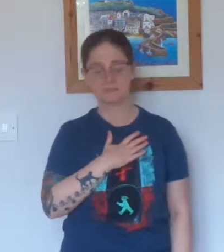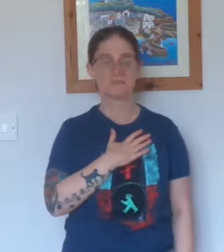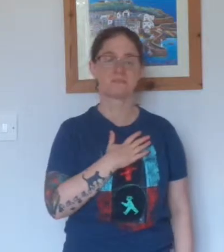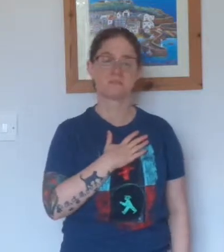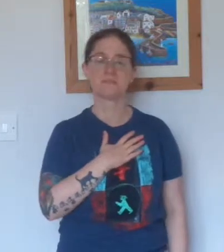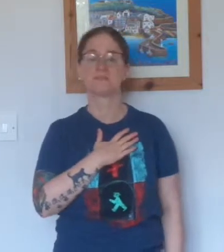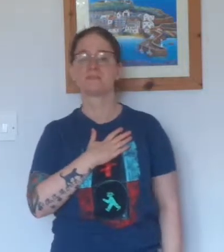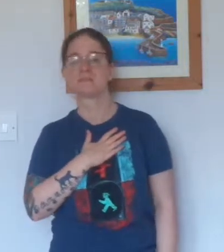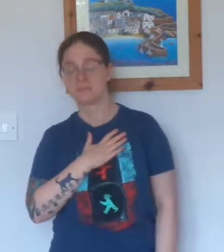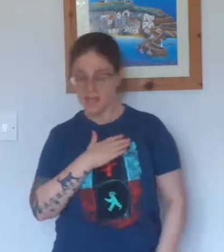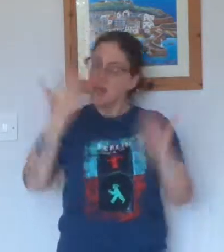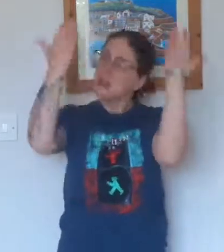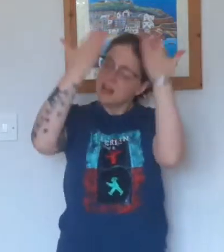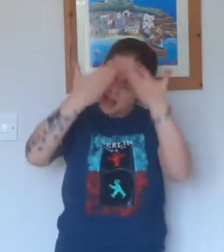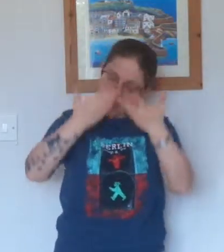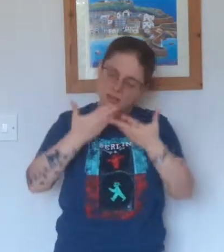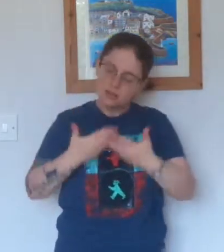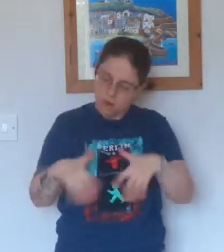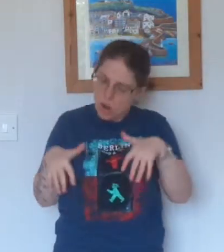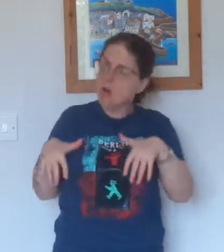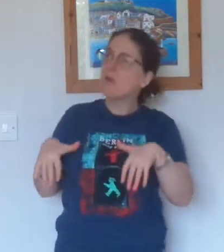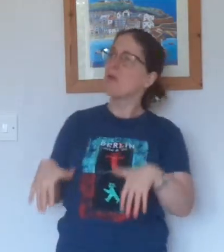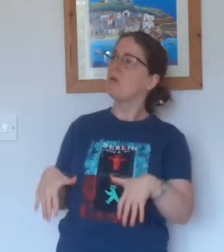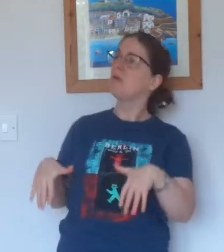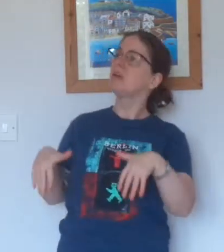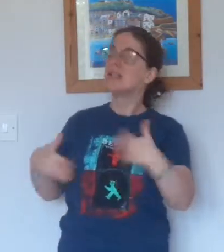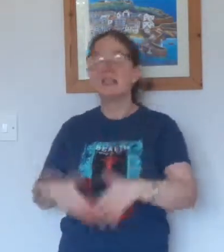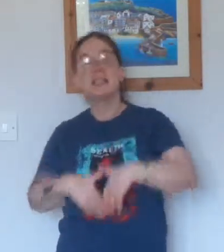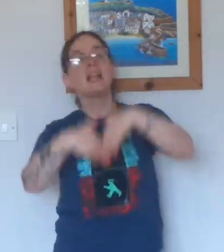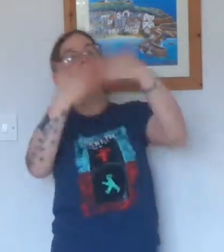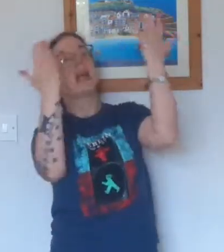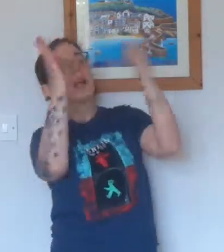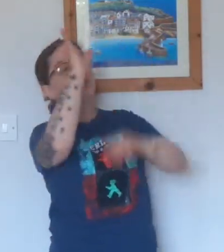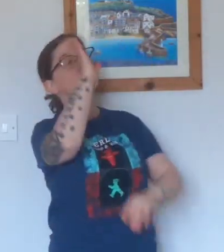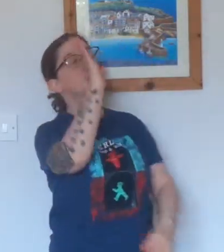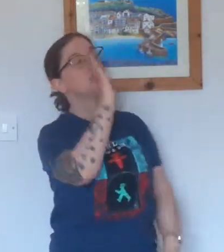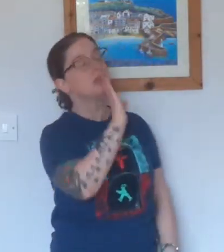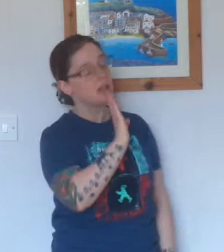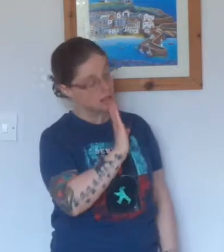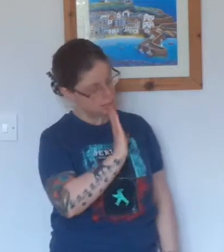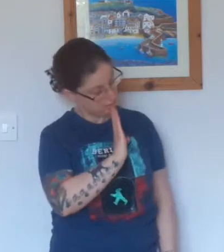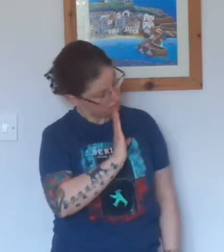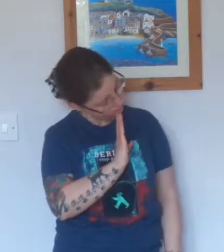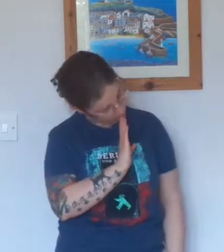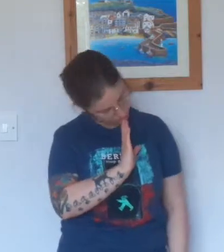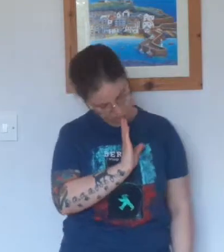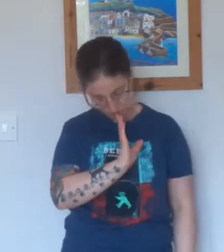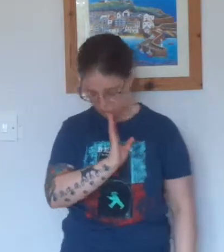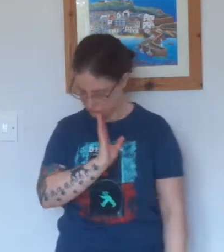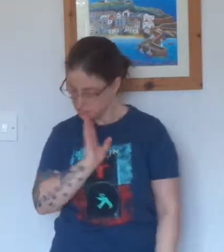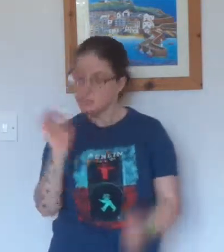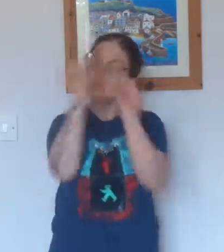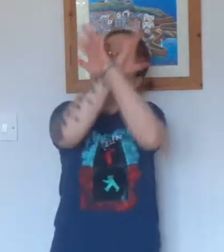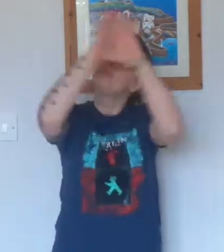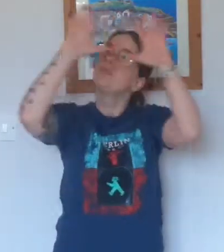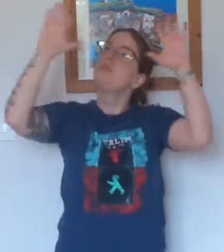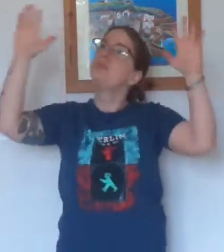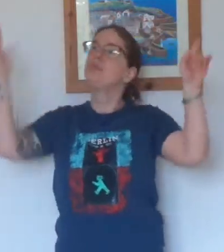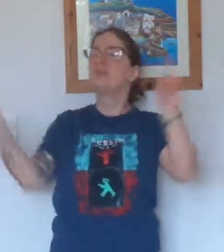The nights are lonely, the days are so sad I just keep thinking about